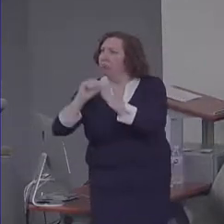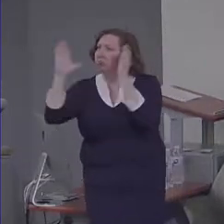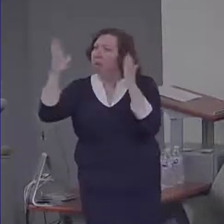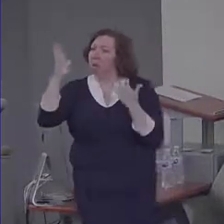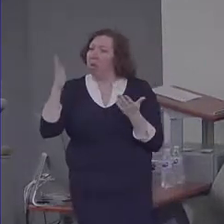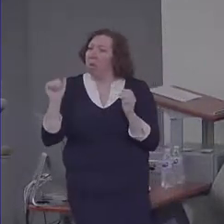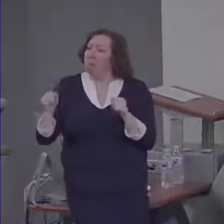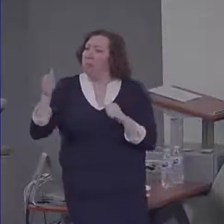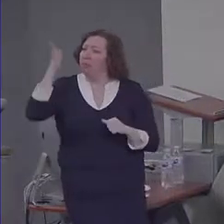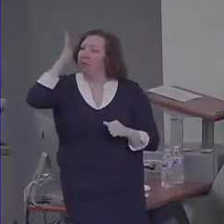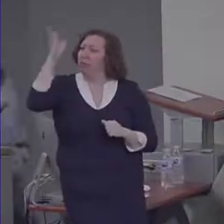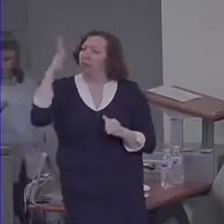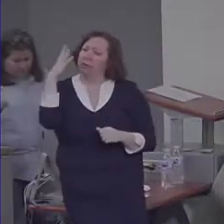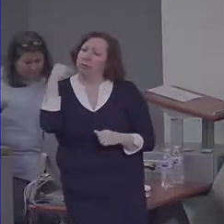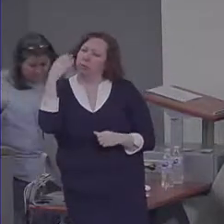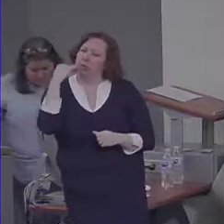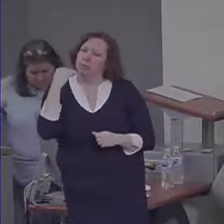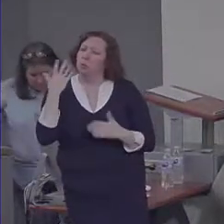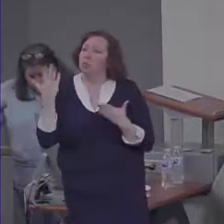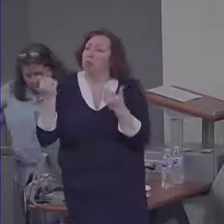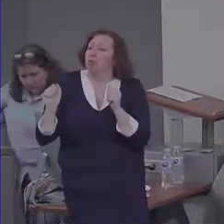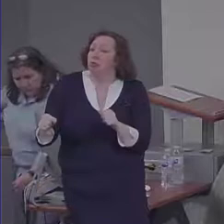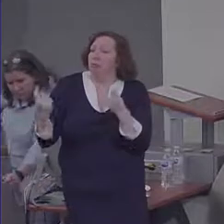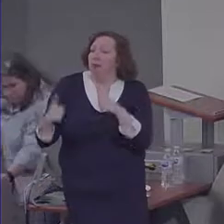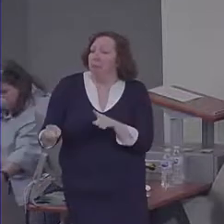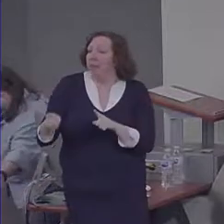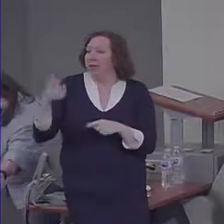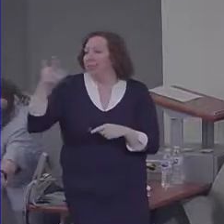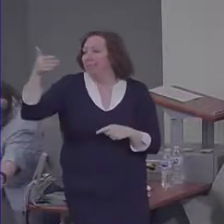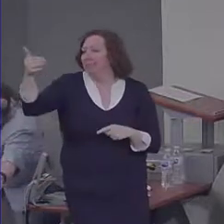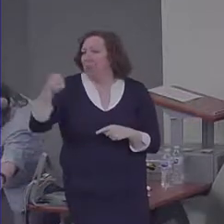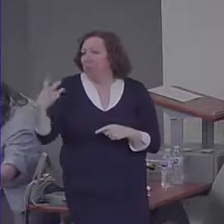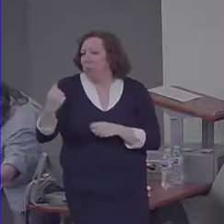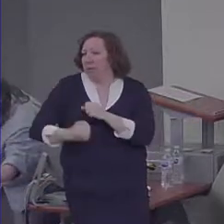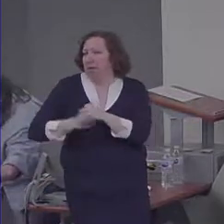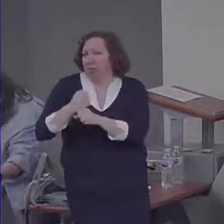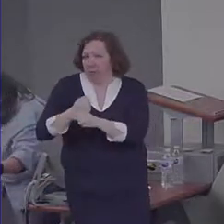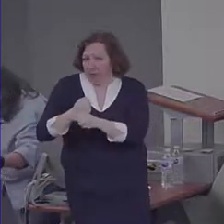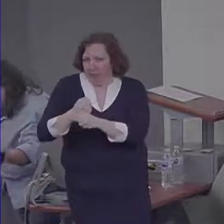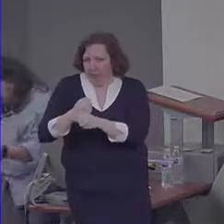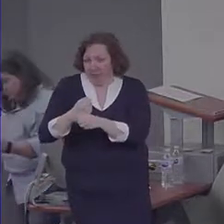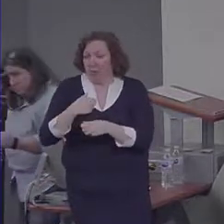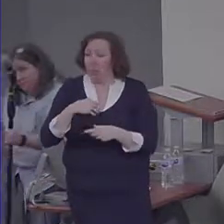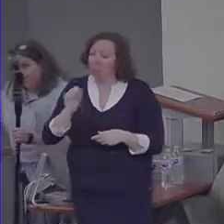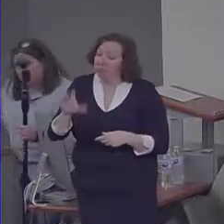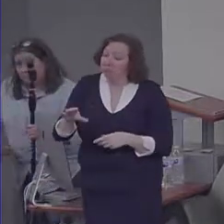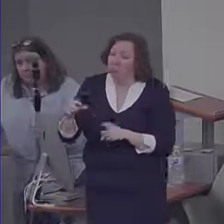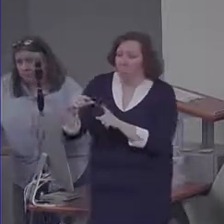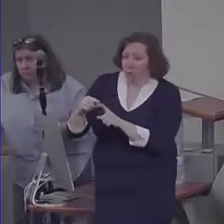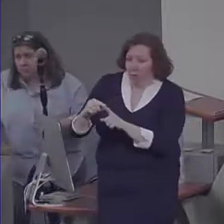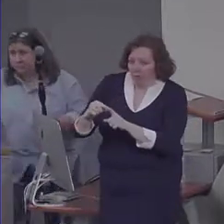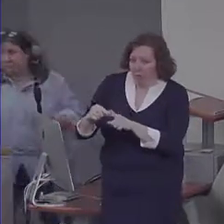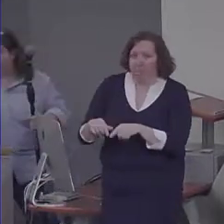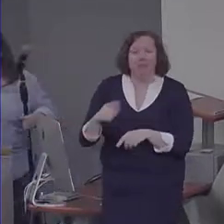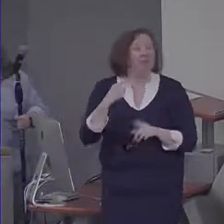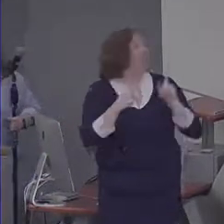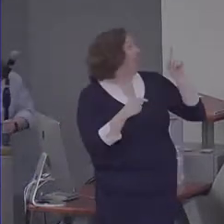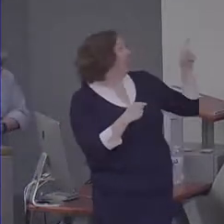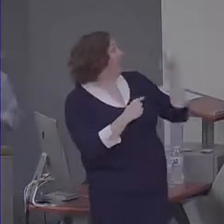happen to them in the next couple of years. So in this particular example, what is shown here